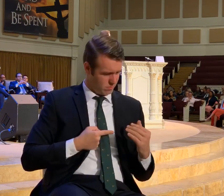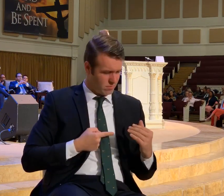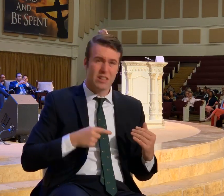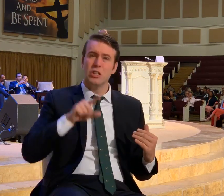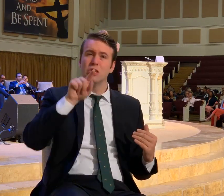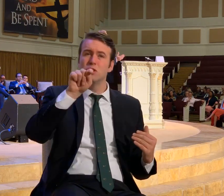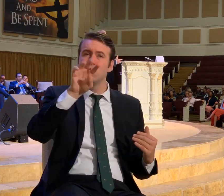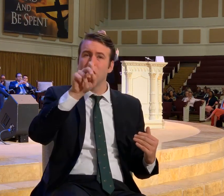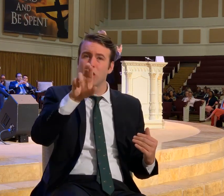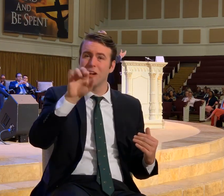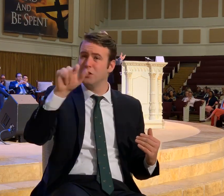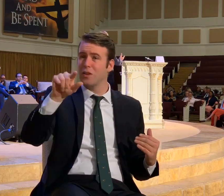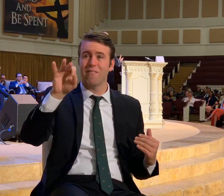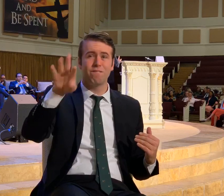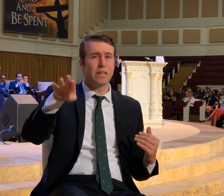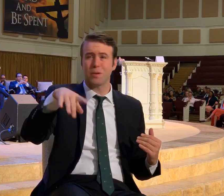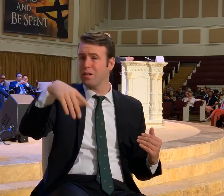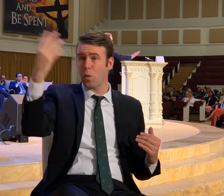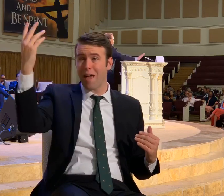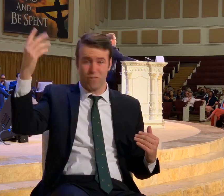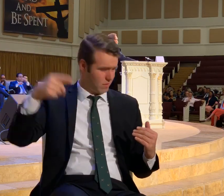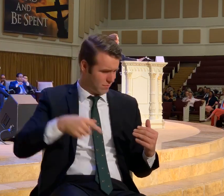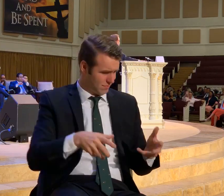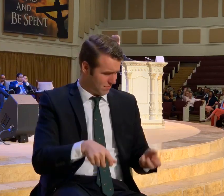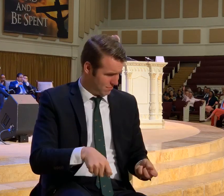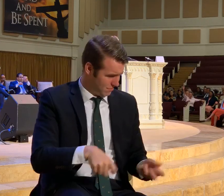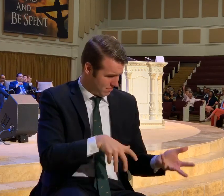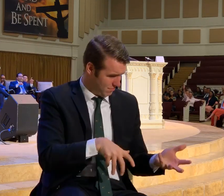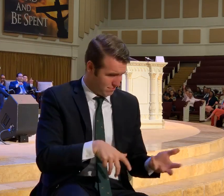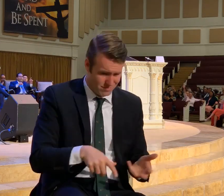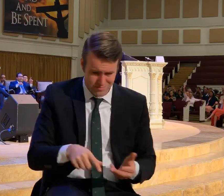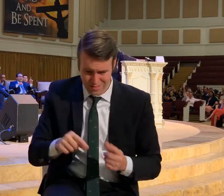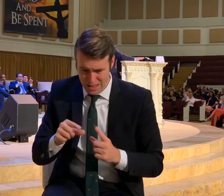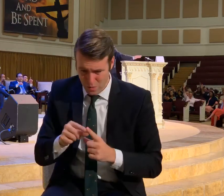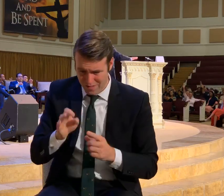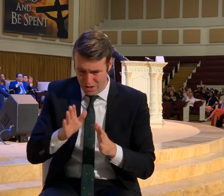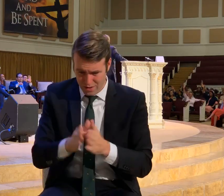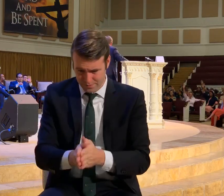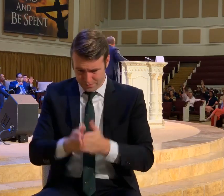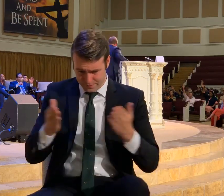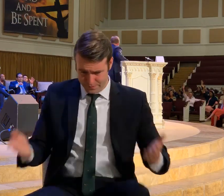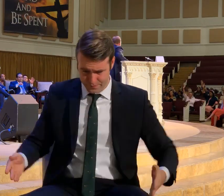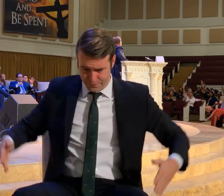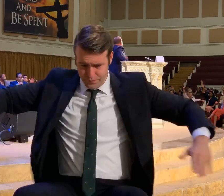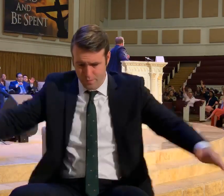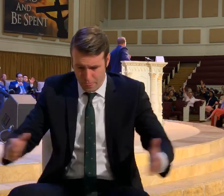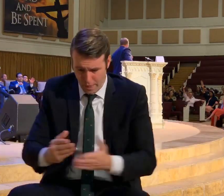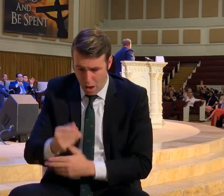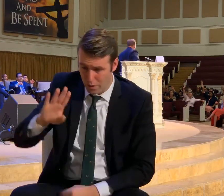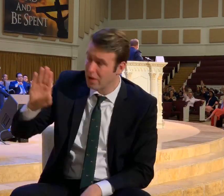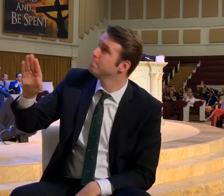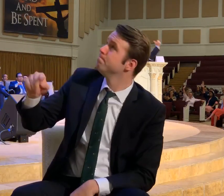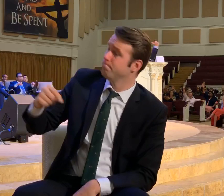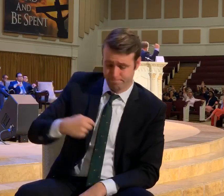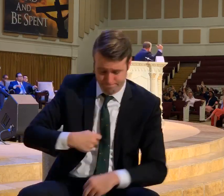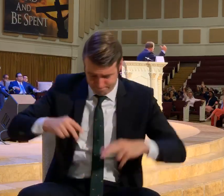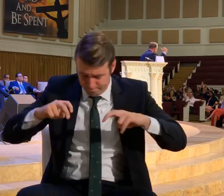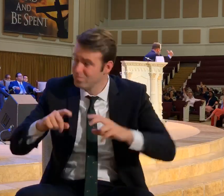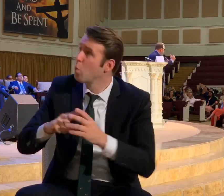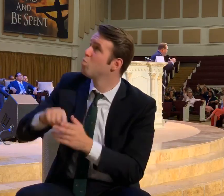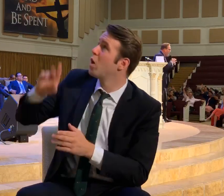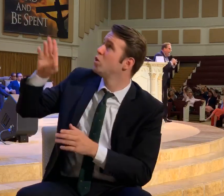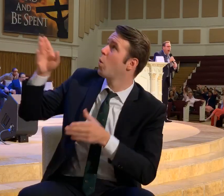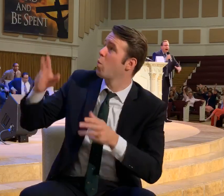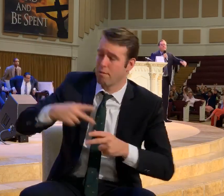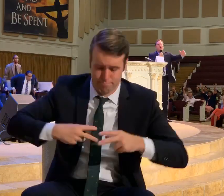Twitter. Instagram. And Facebook. And all that junk. And get back to the word of God. And say. Oh my God. I'm going to find out what your